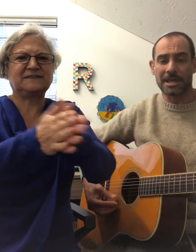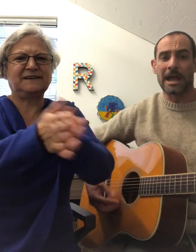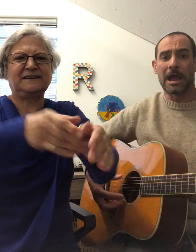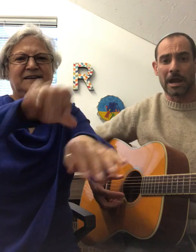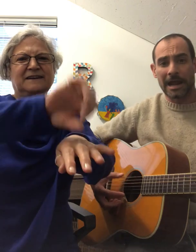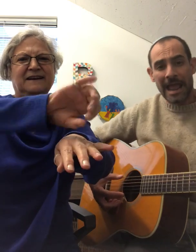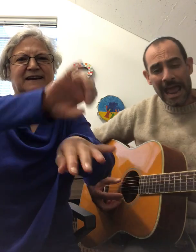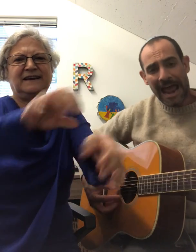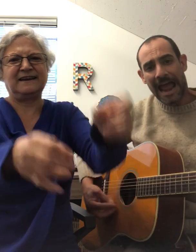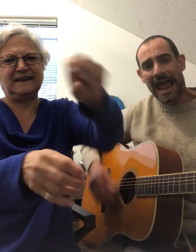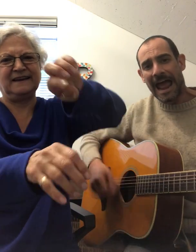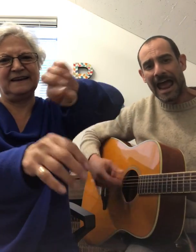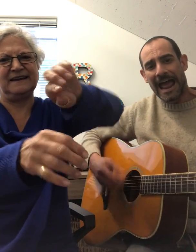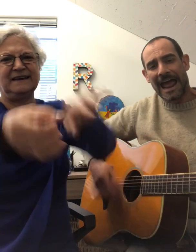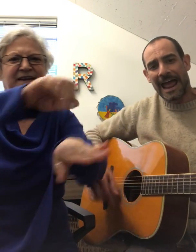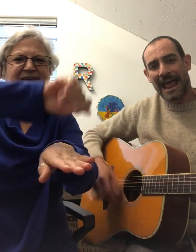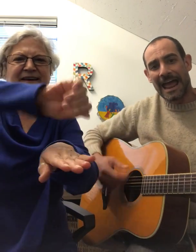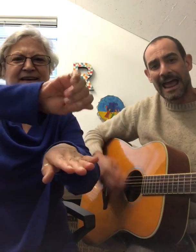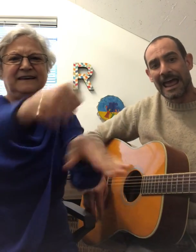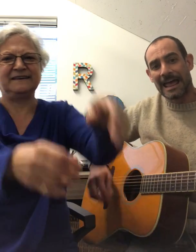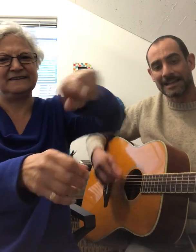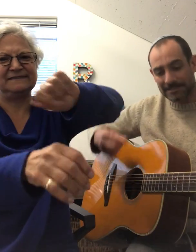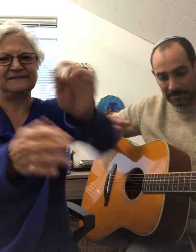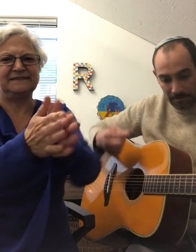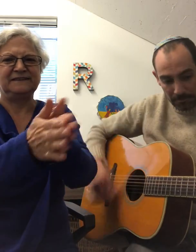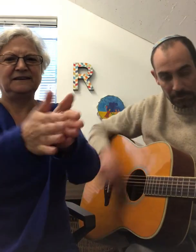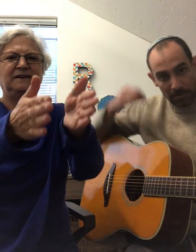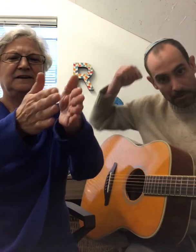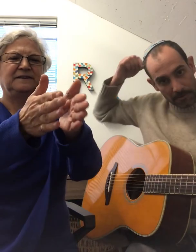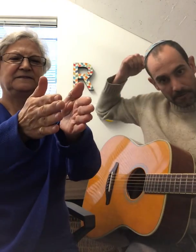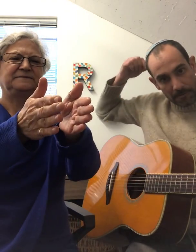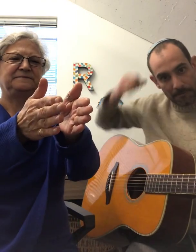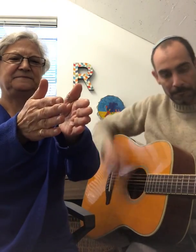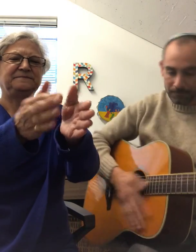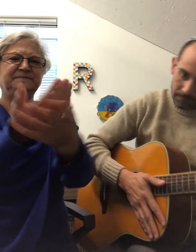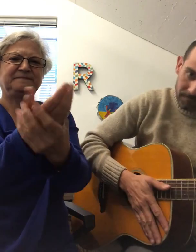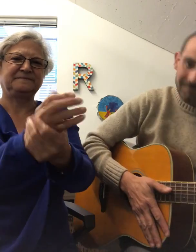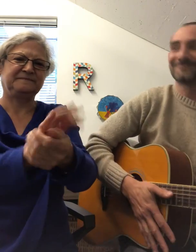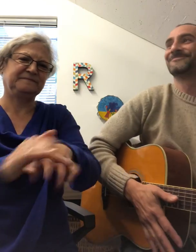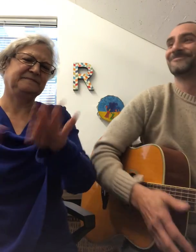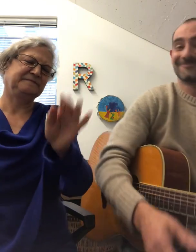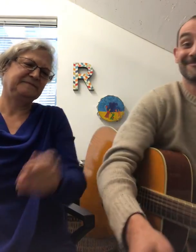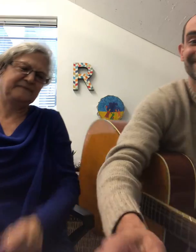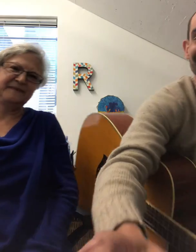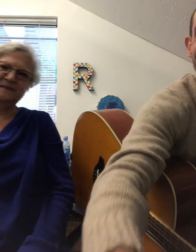their hands wash hands the go wash their hands Can I have a load?